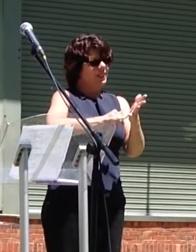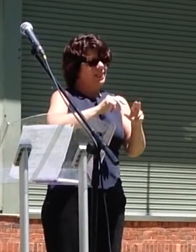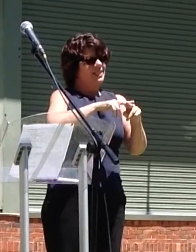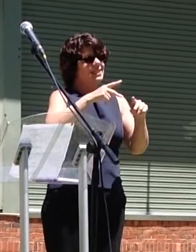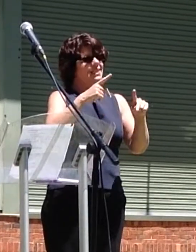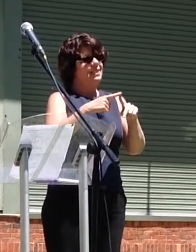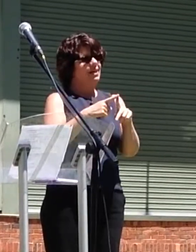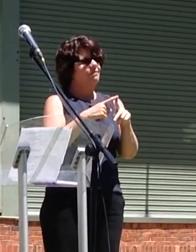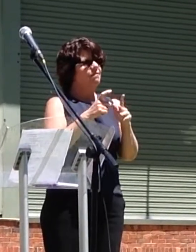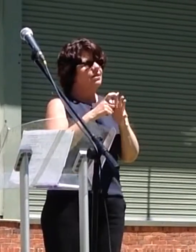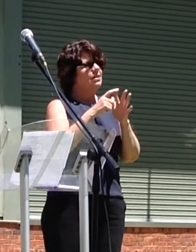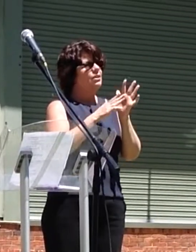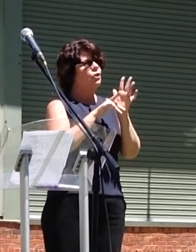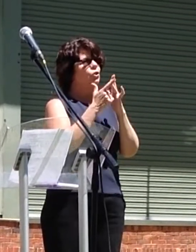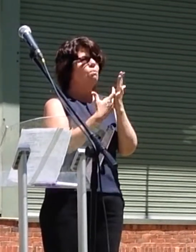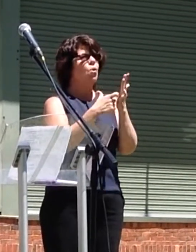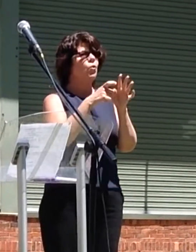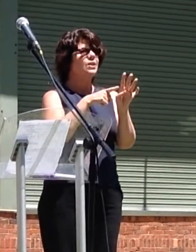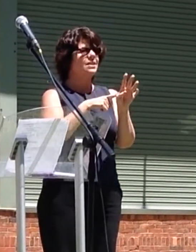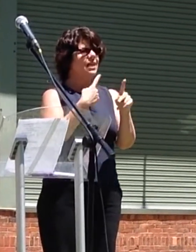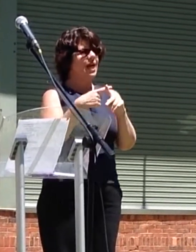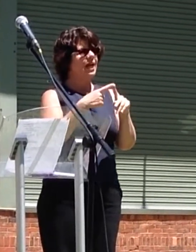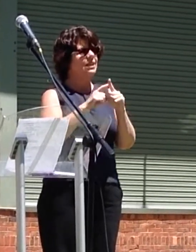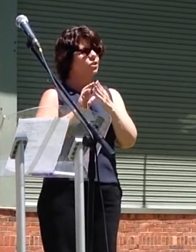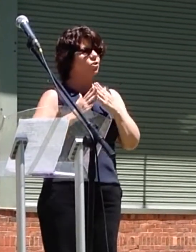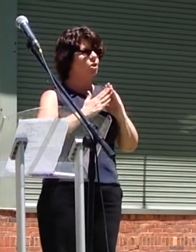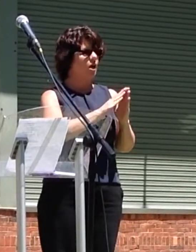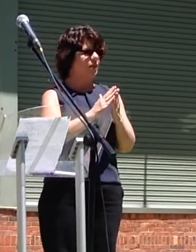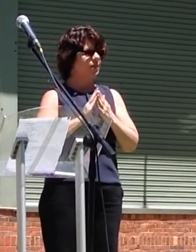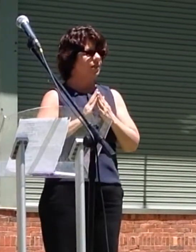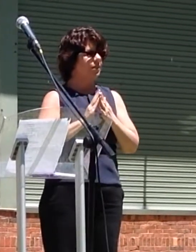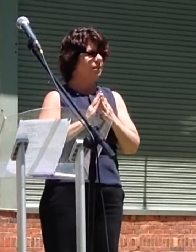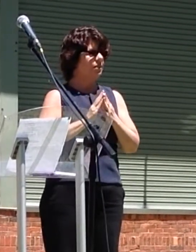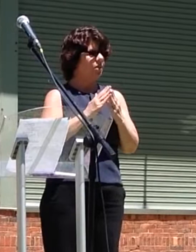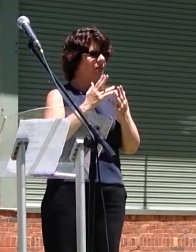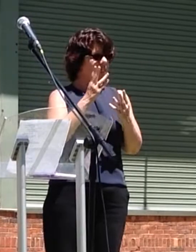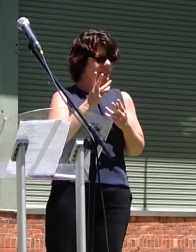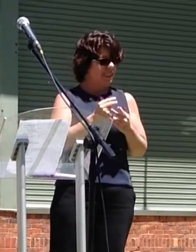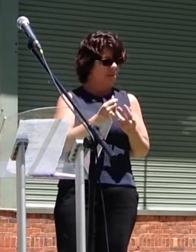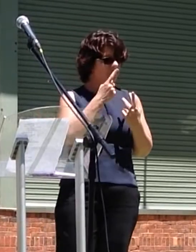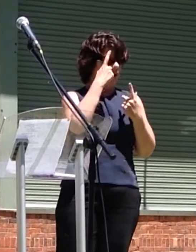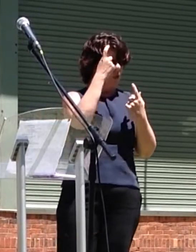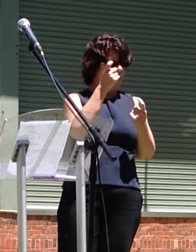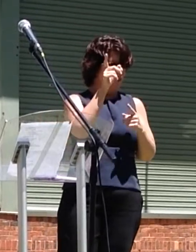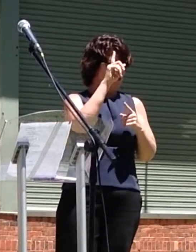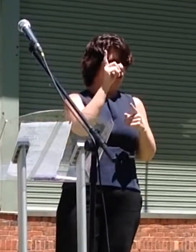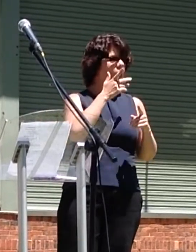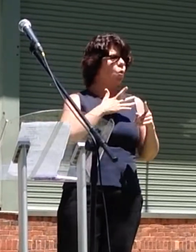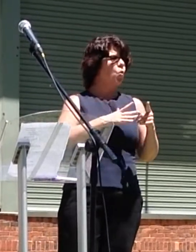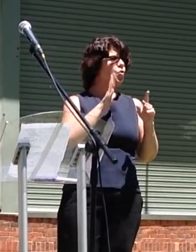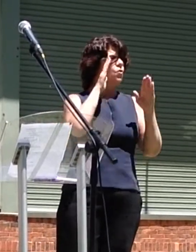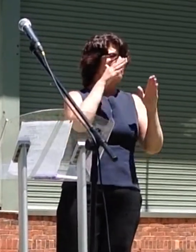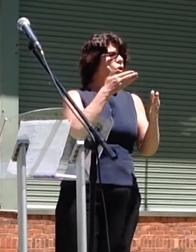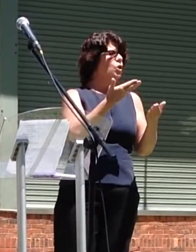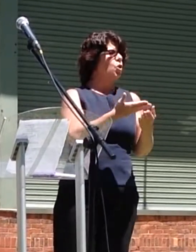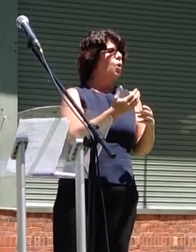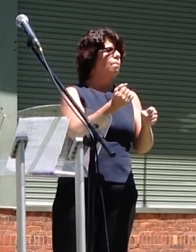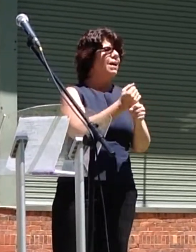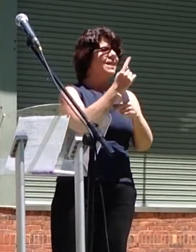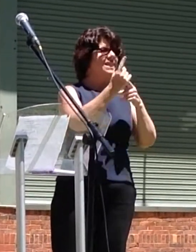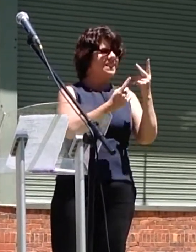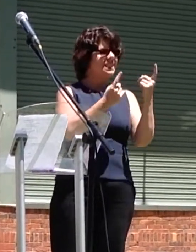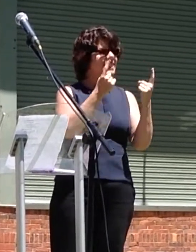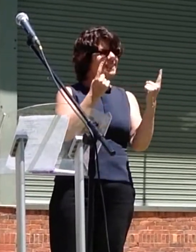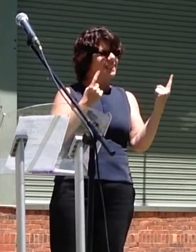today are making cities inclusive and accessible for all. As a past member of the